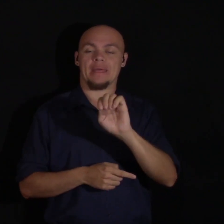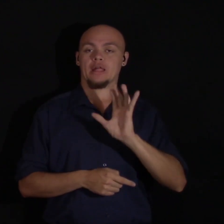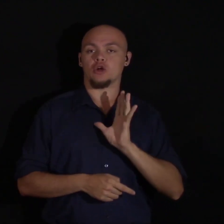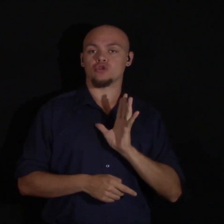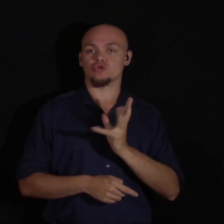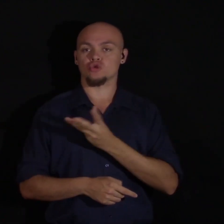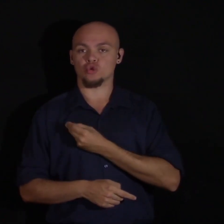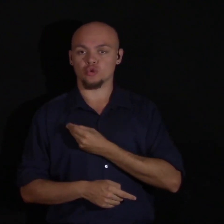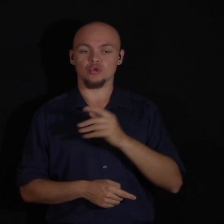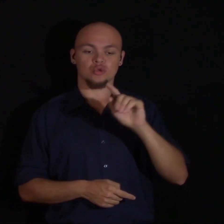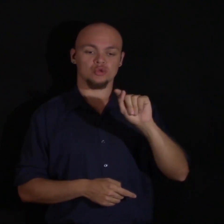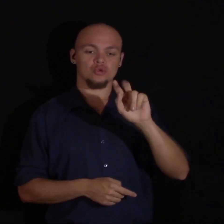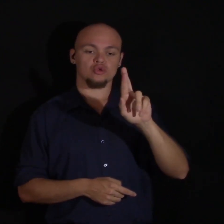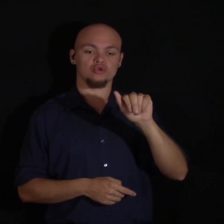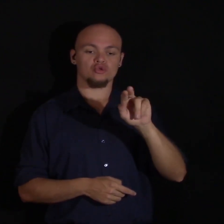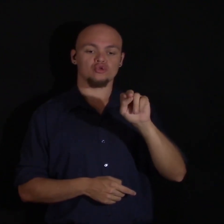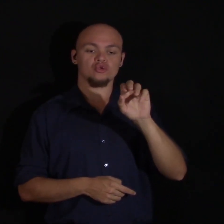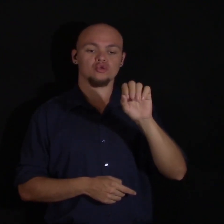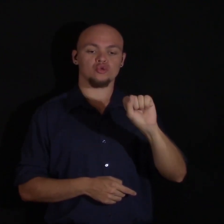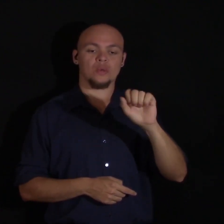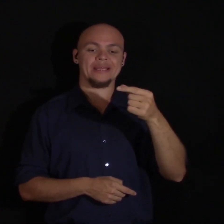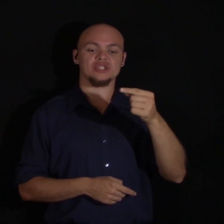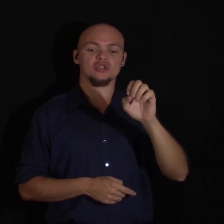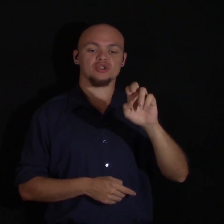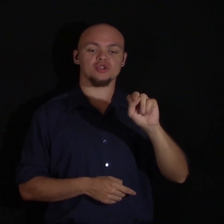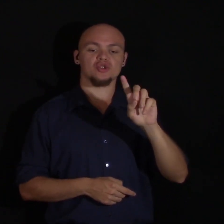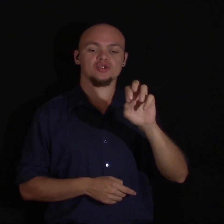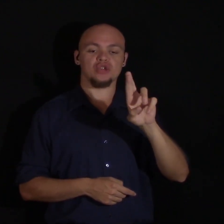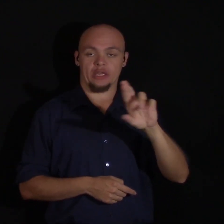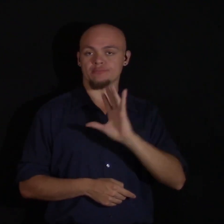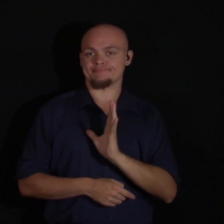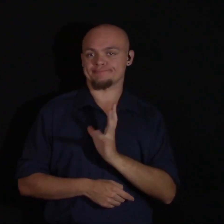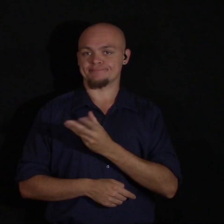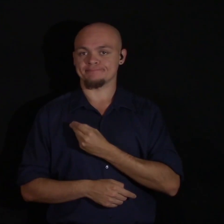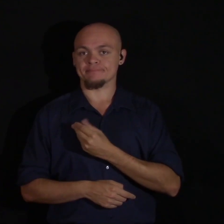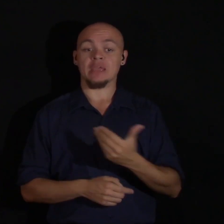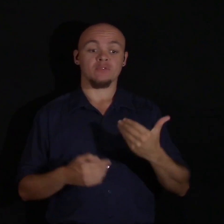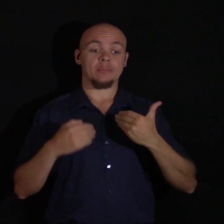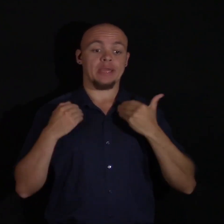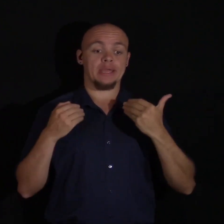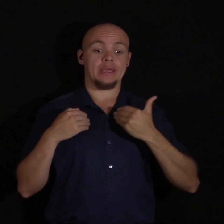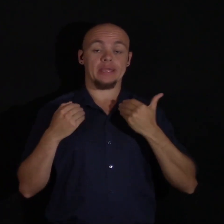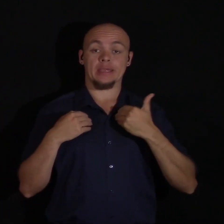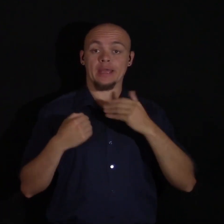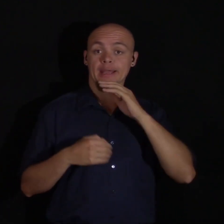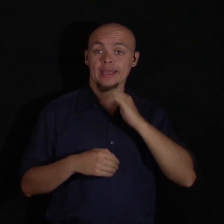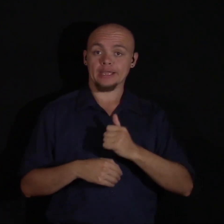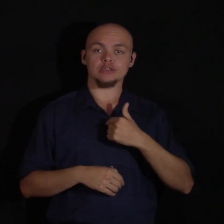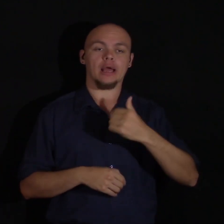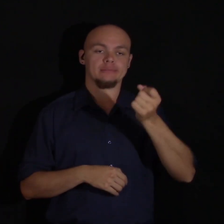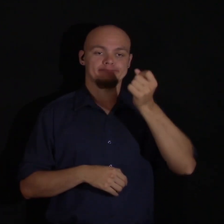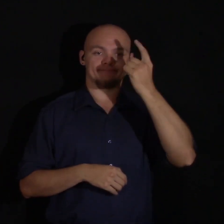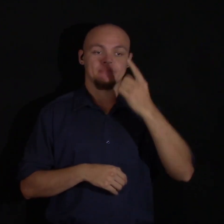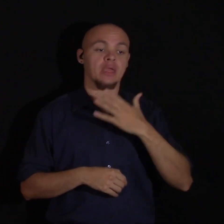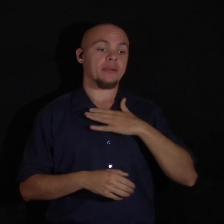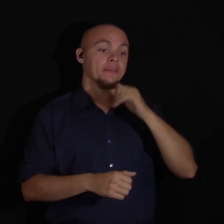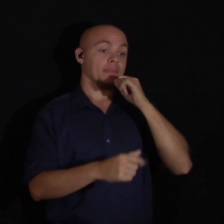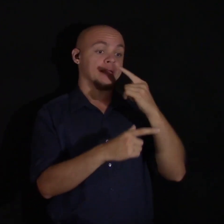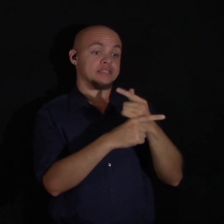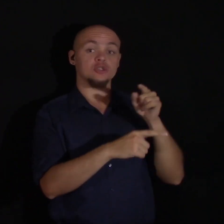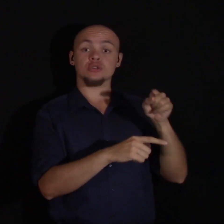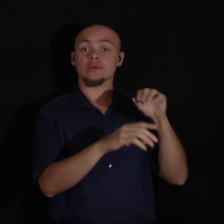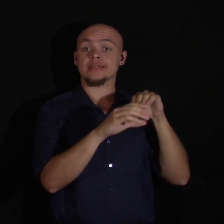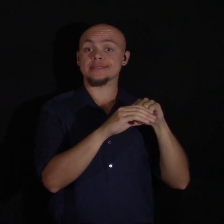From a young age, I knew I was different. This sounds incredibly cliche, but it's also incredibly accurate. Whilst my sister was inside,